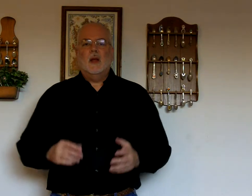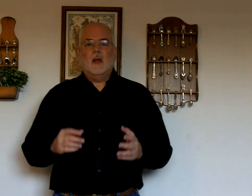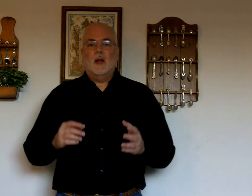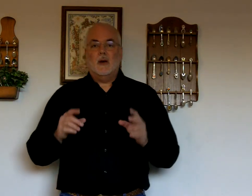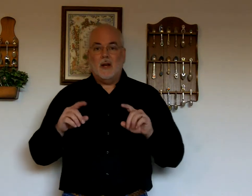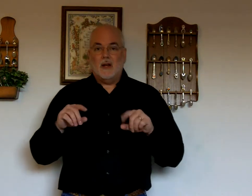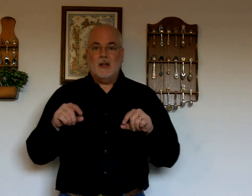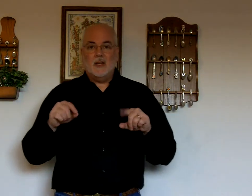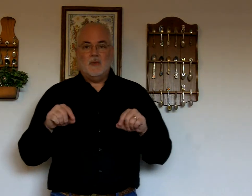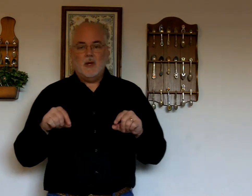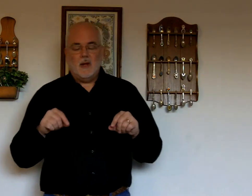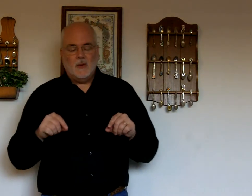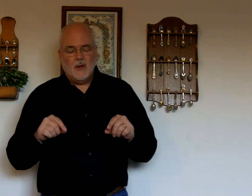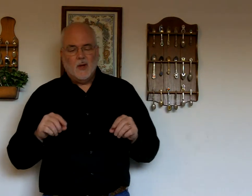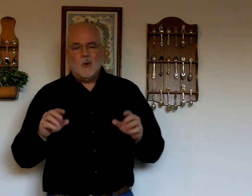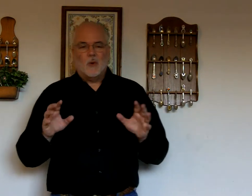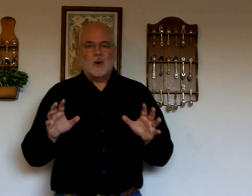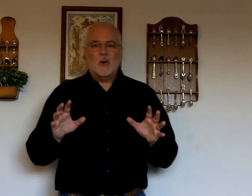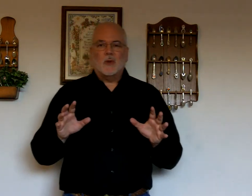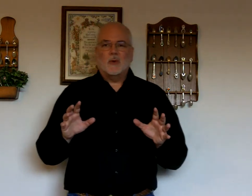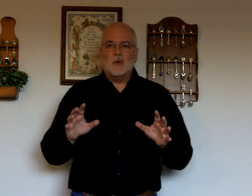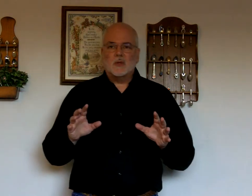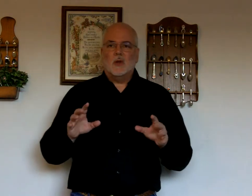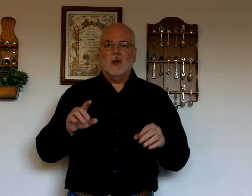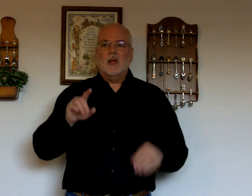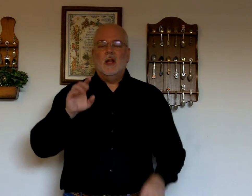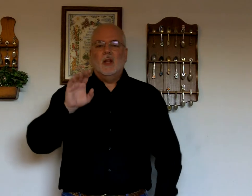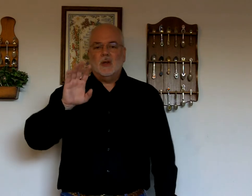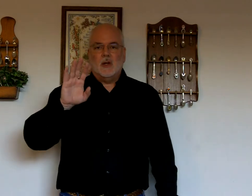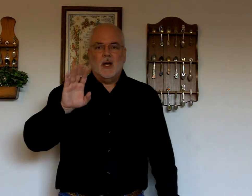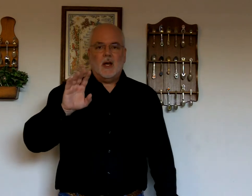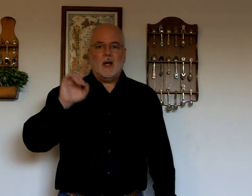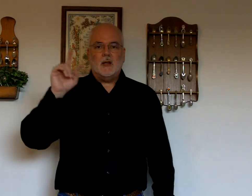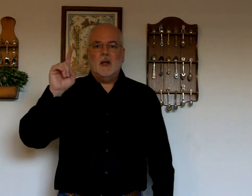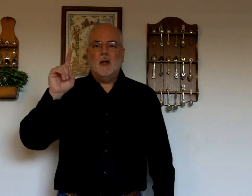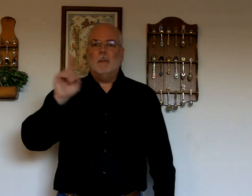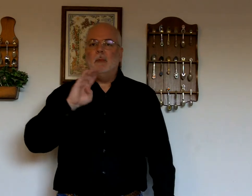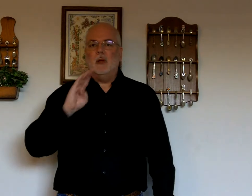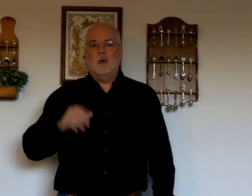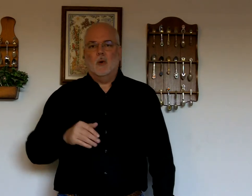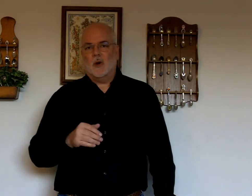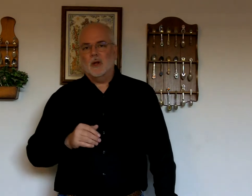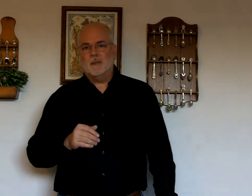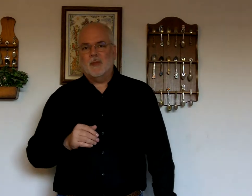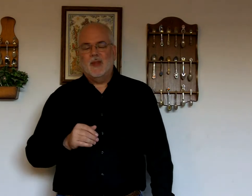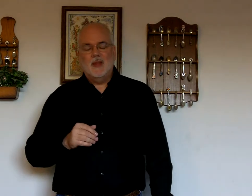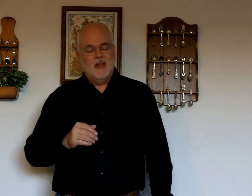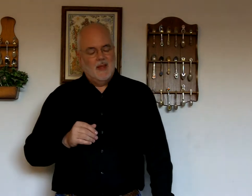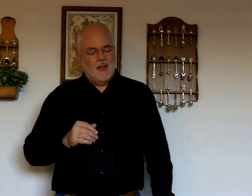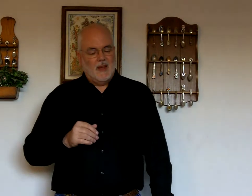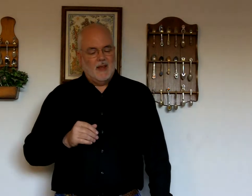all right in this video we're going to go through the song to God be the glory and